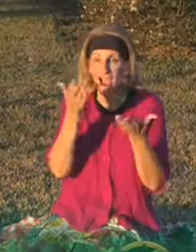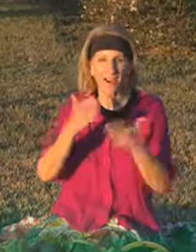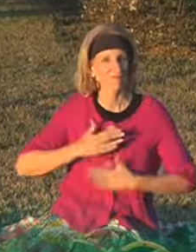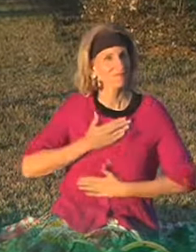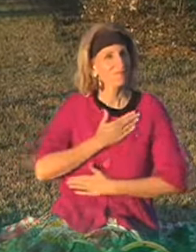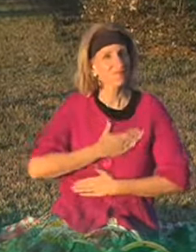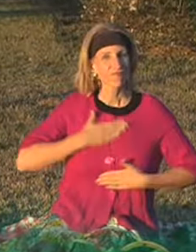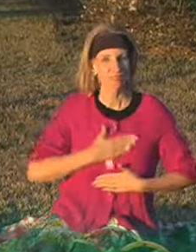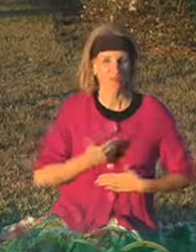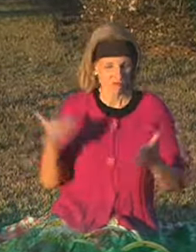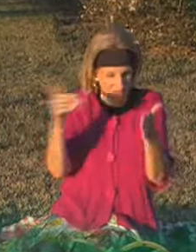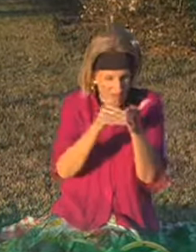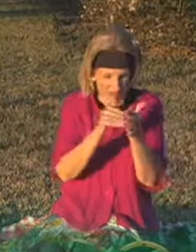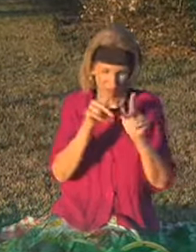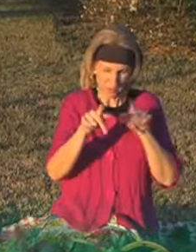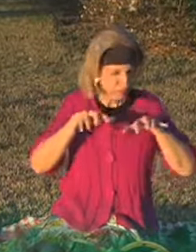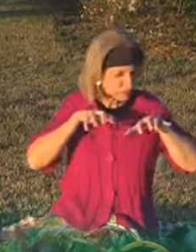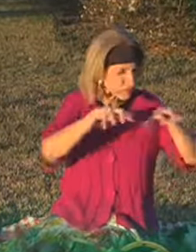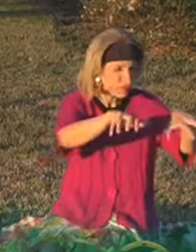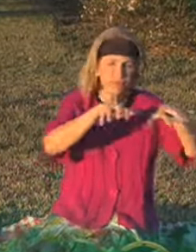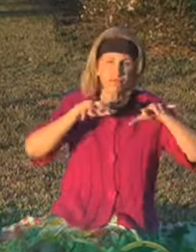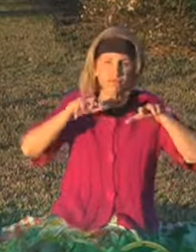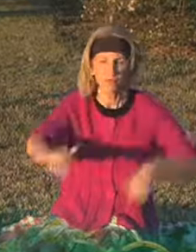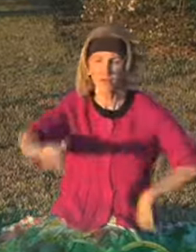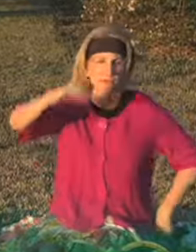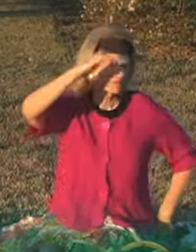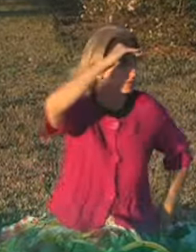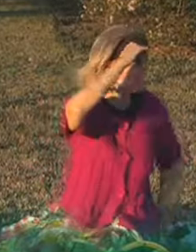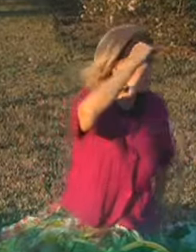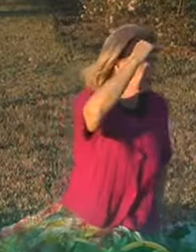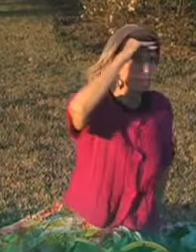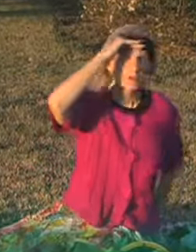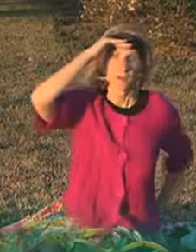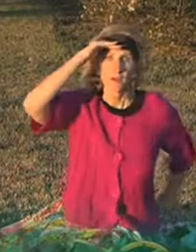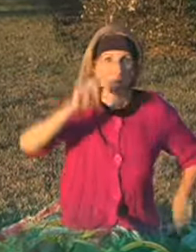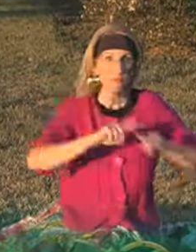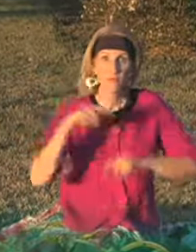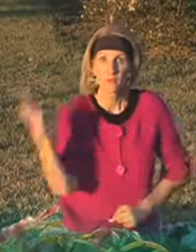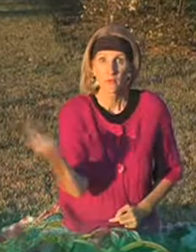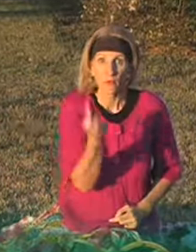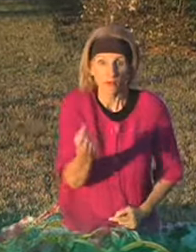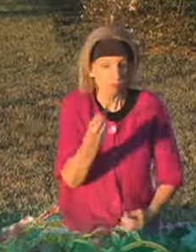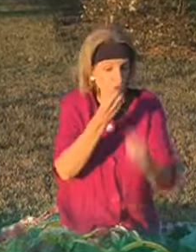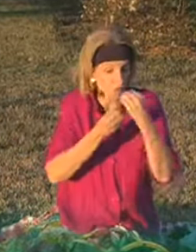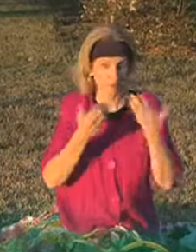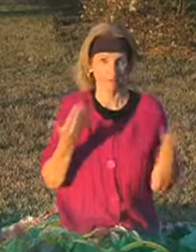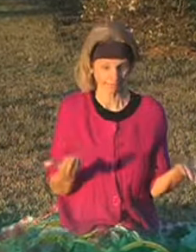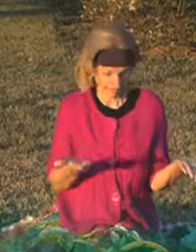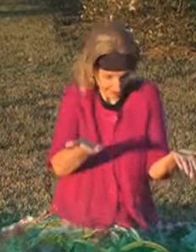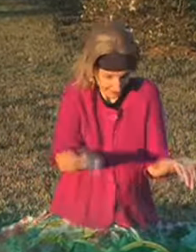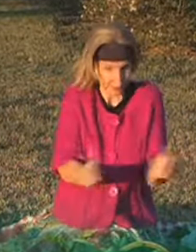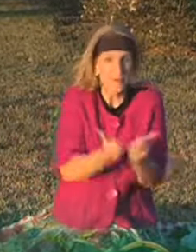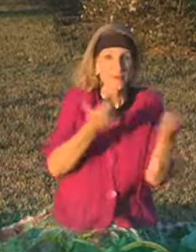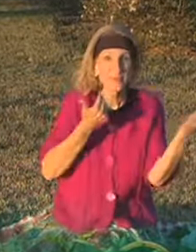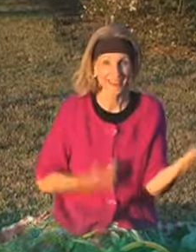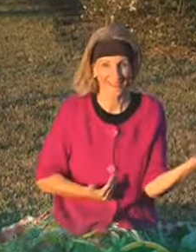a treat. There are thousands of people as far as I see. But the only food for miles